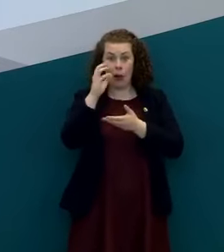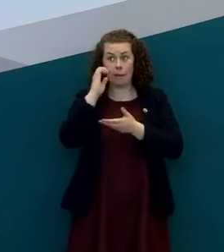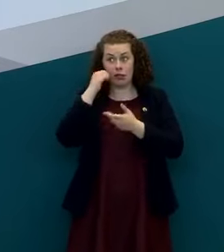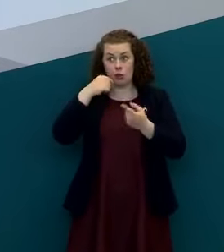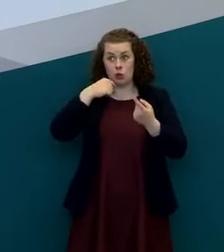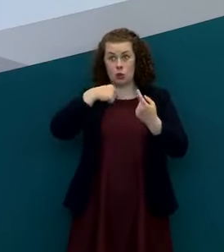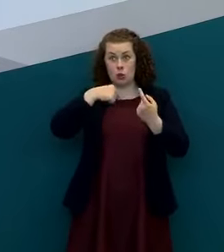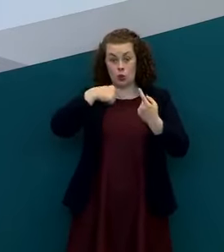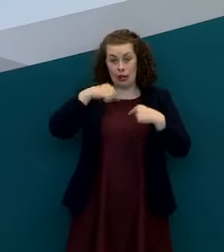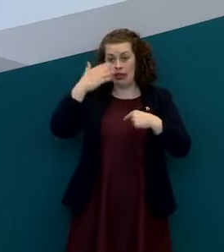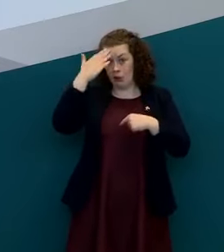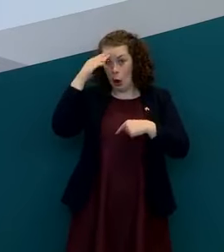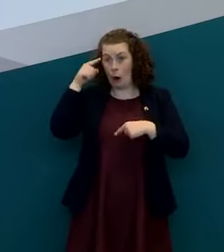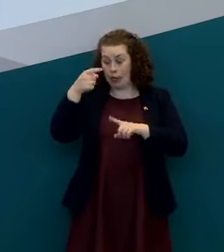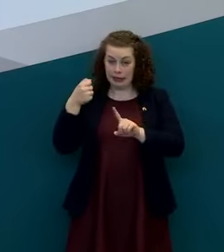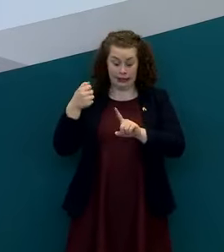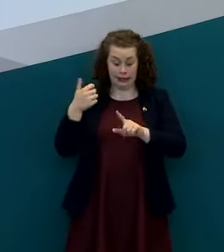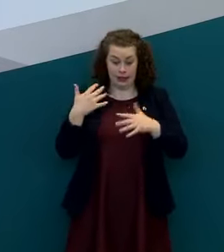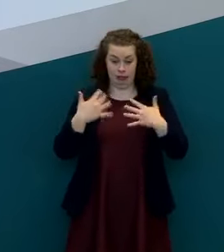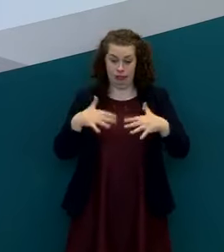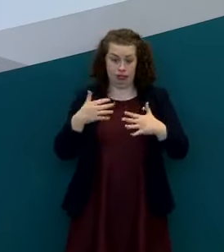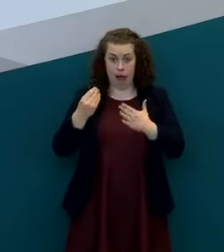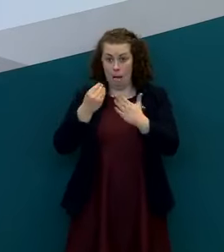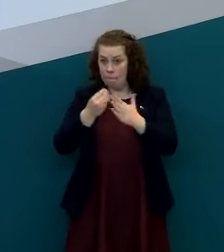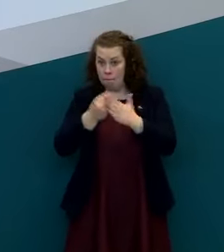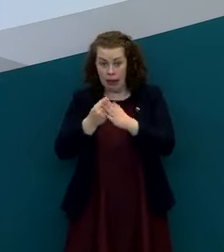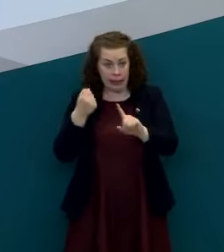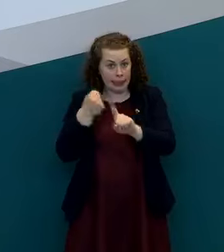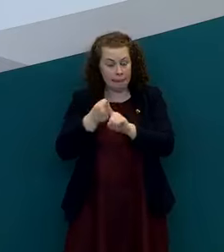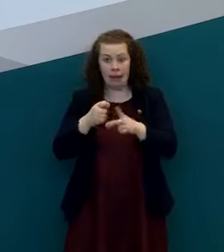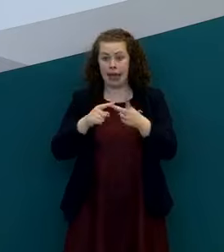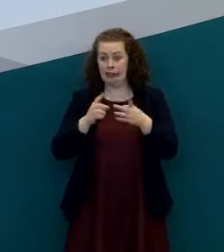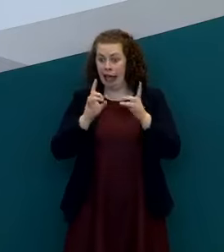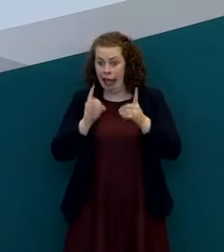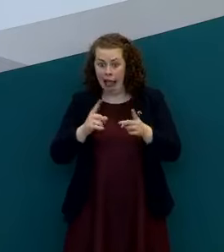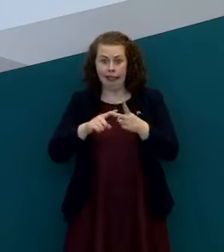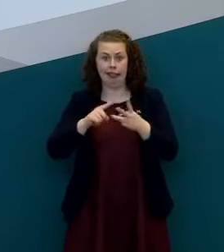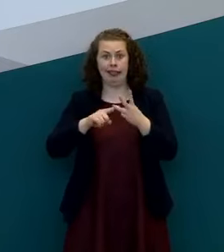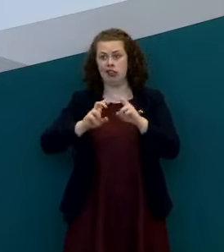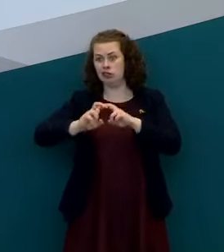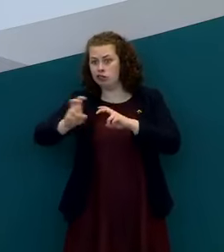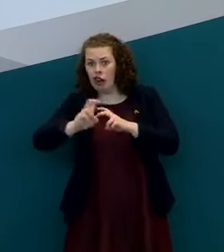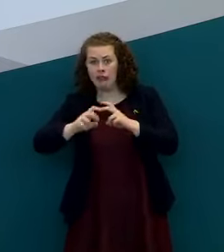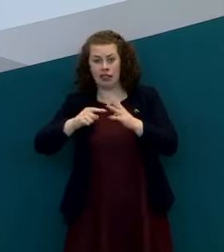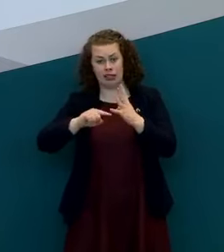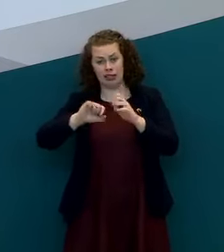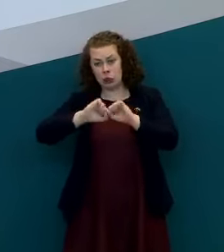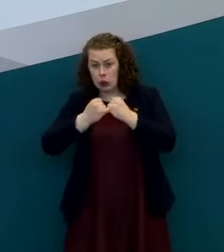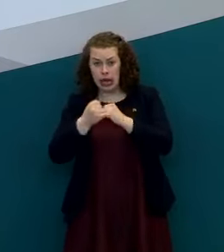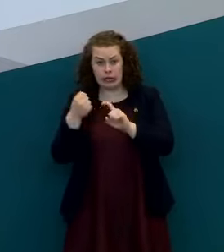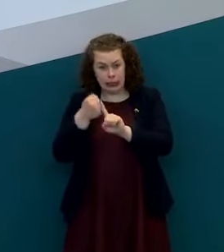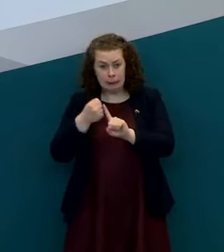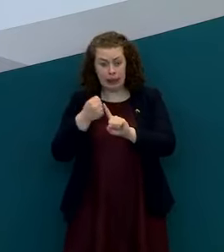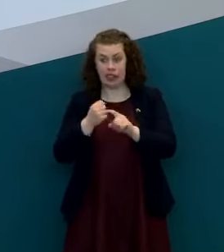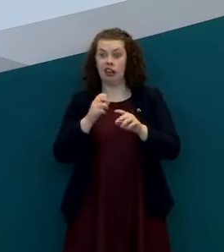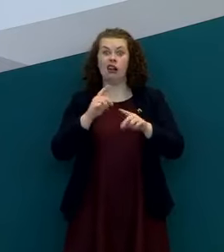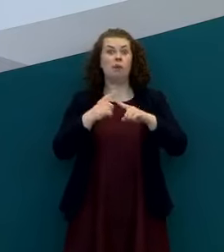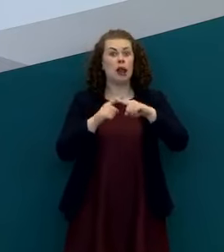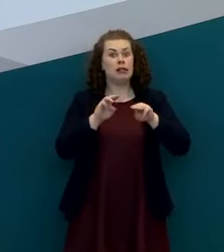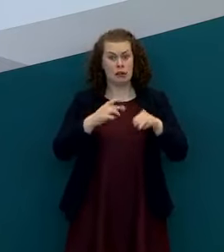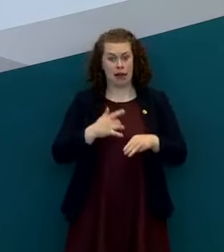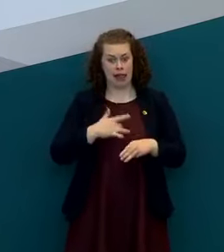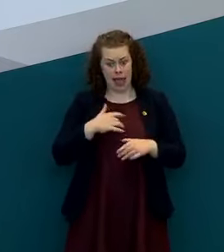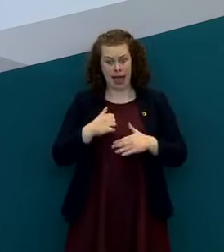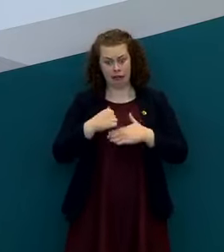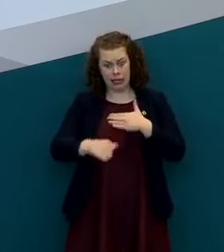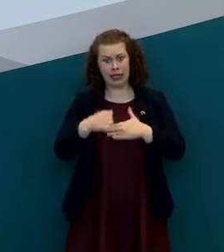profound impacts on the economy on society and how it functions and a range of other uh impacts on people in their everyday lives and all of that